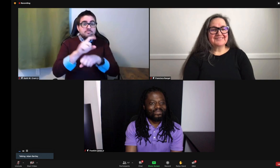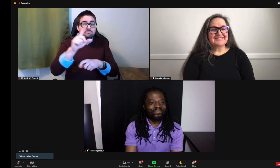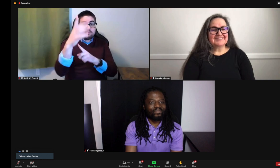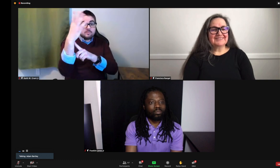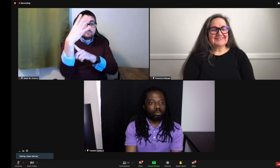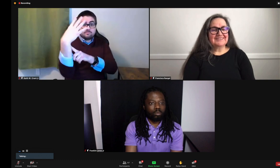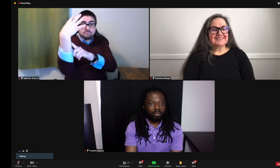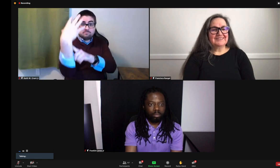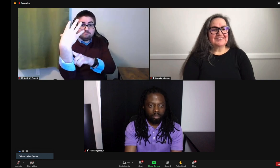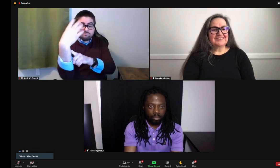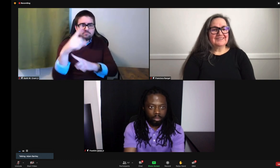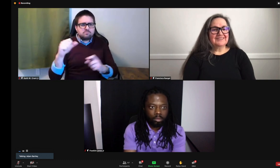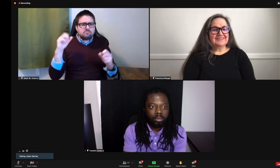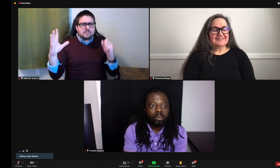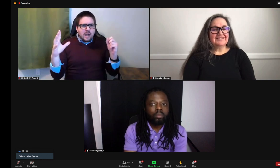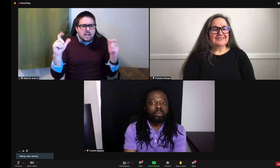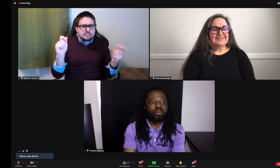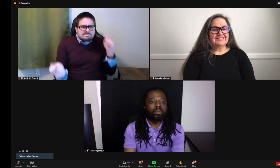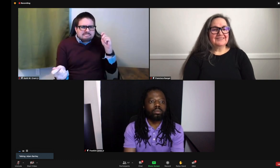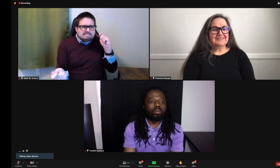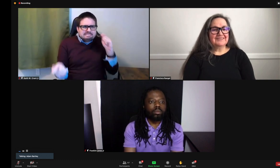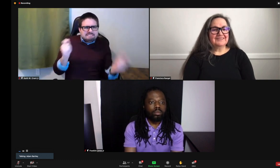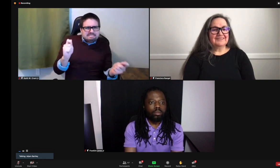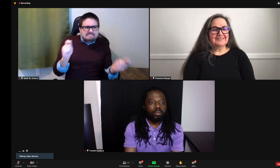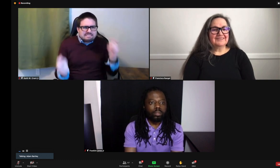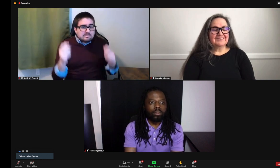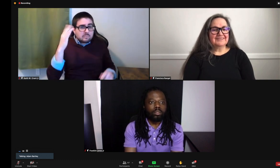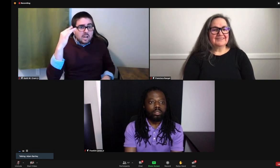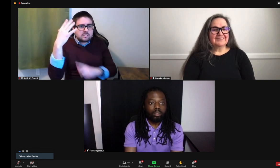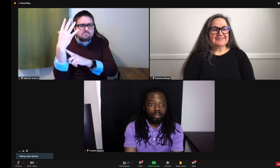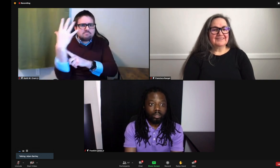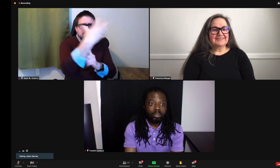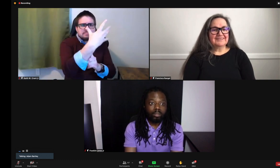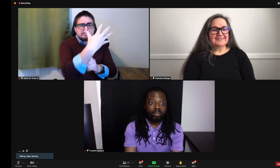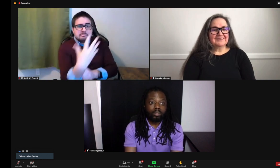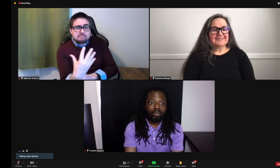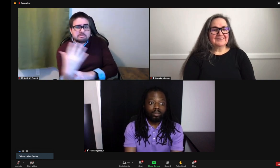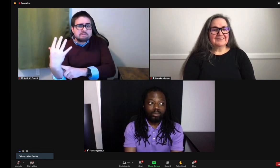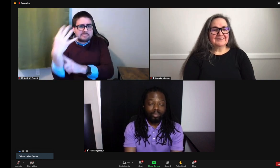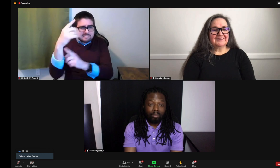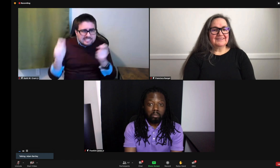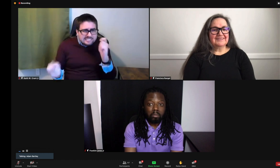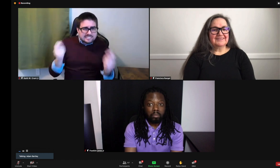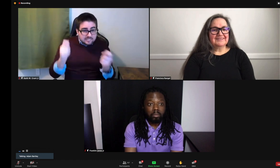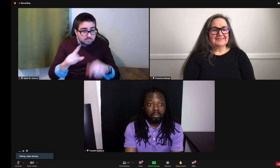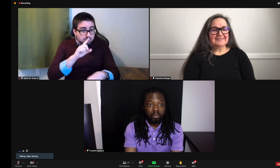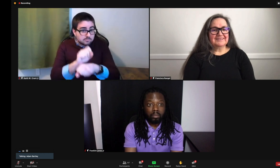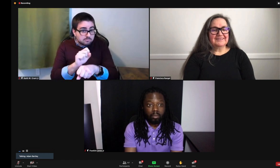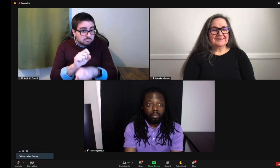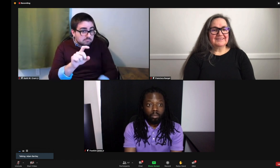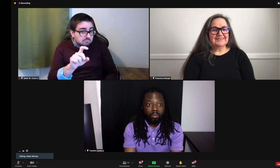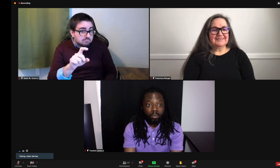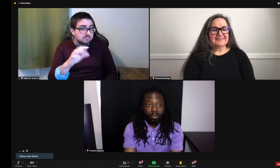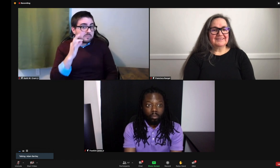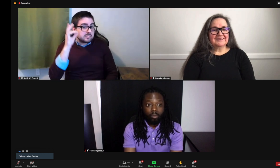So during the filming, how did you adapt to camera location, things like that?